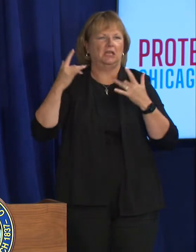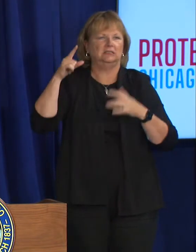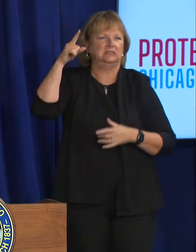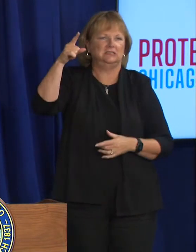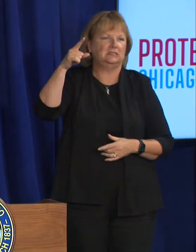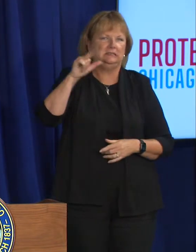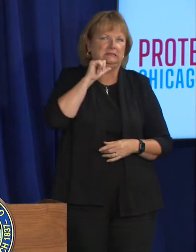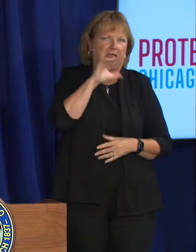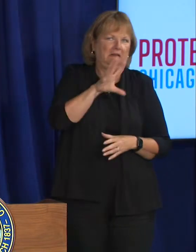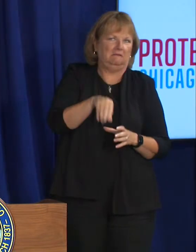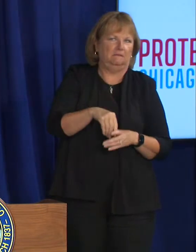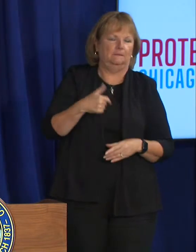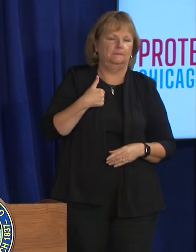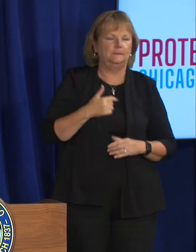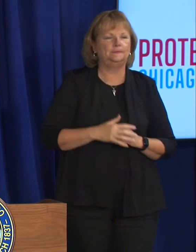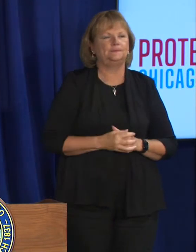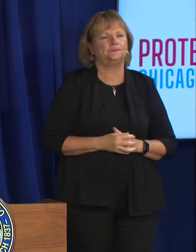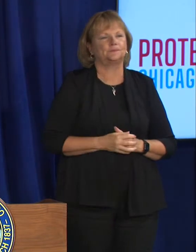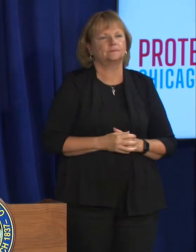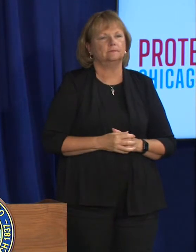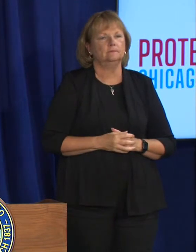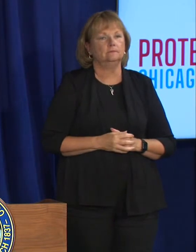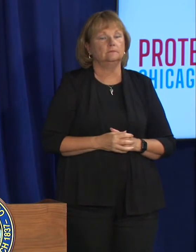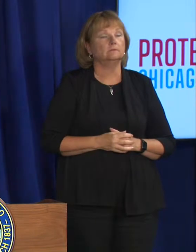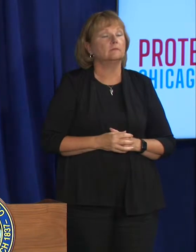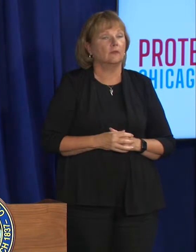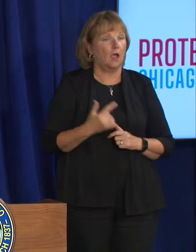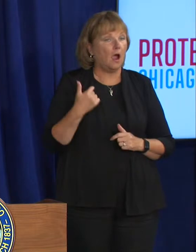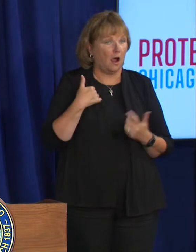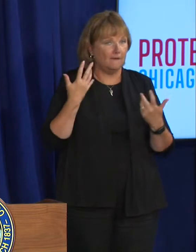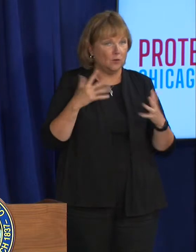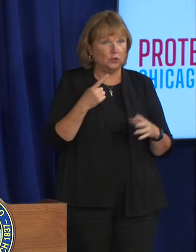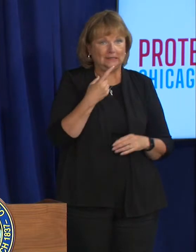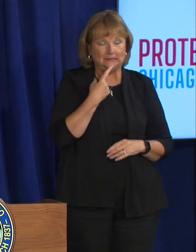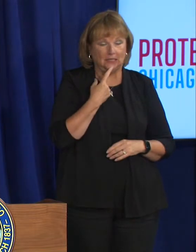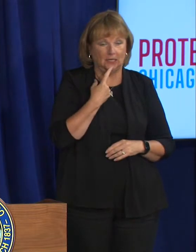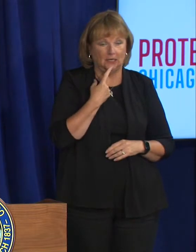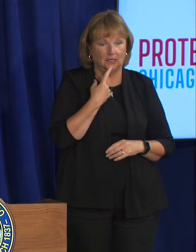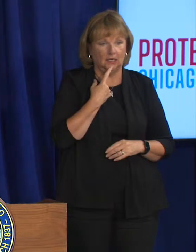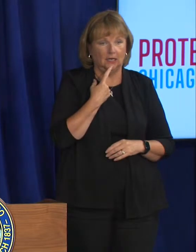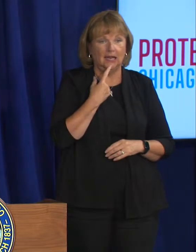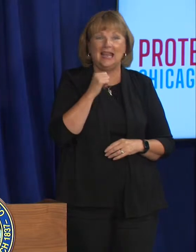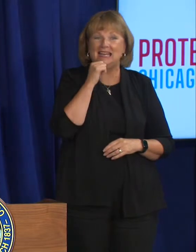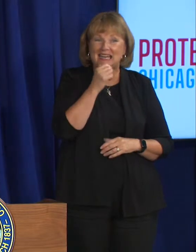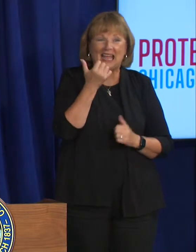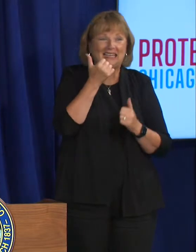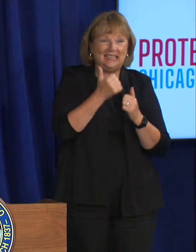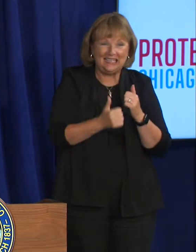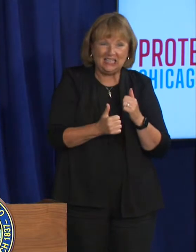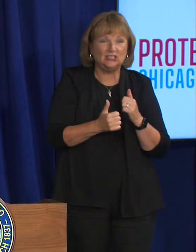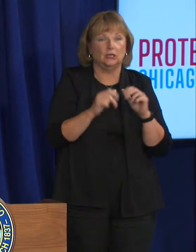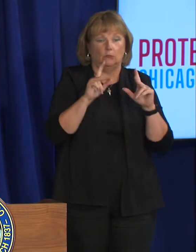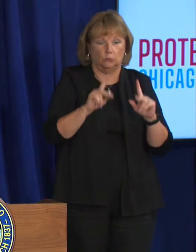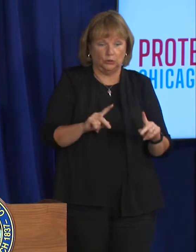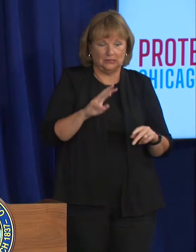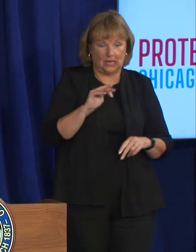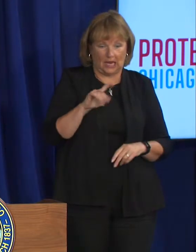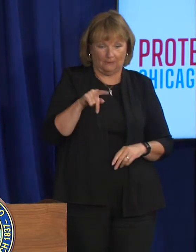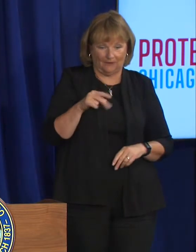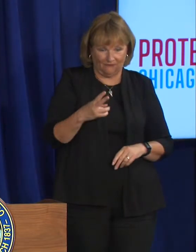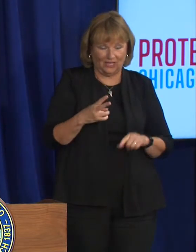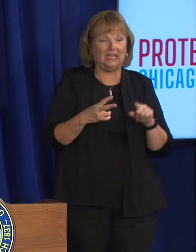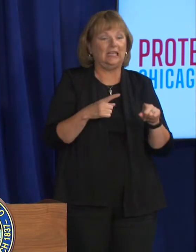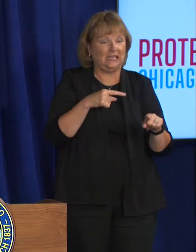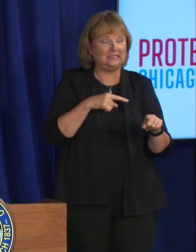you've also heard me say that not every case has been in a minimum